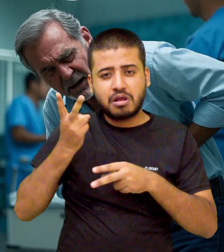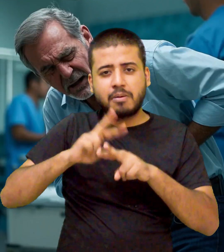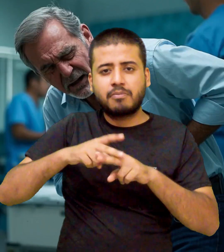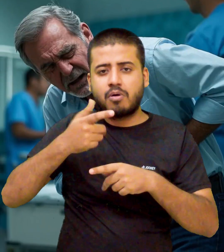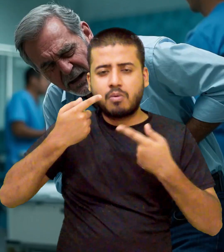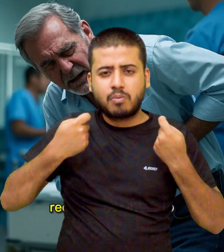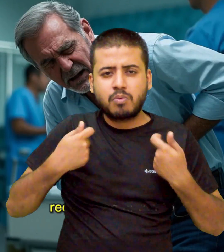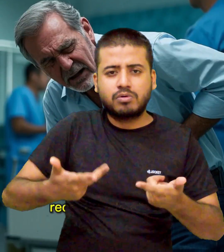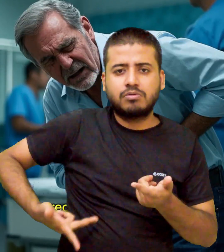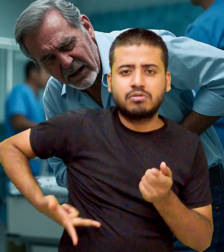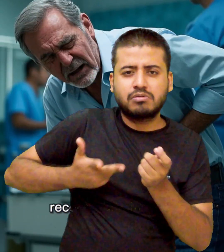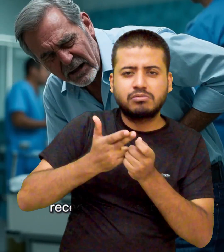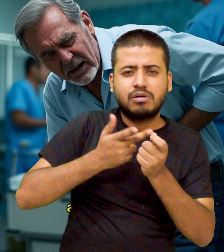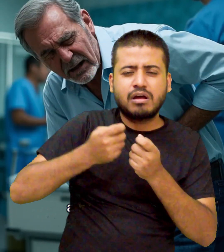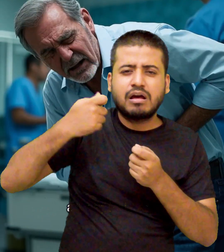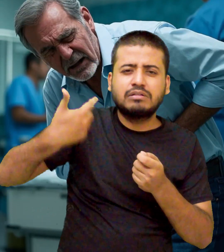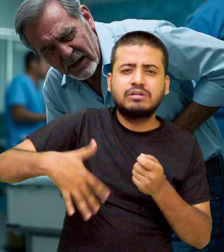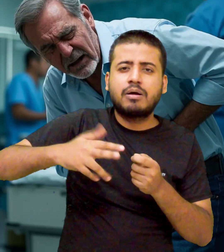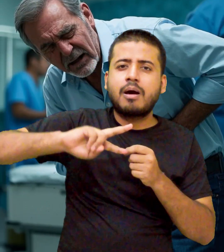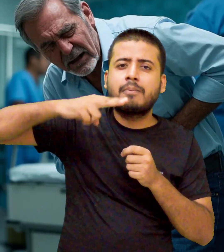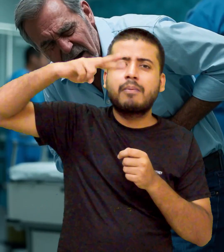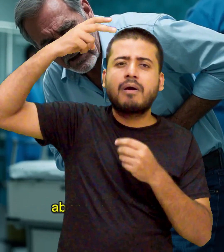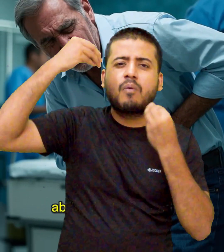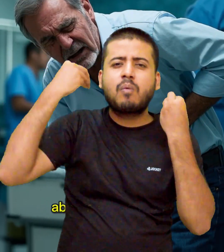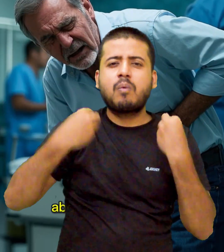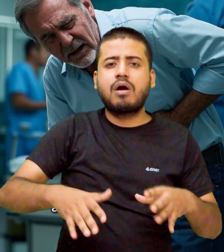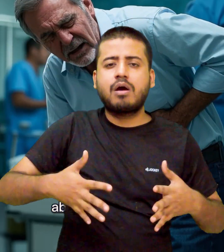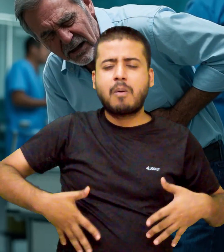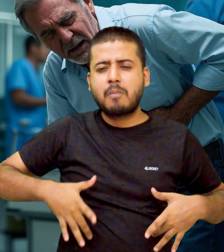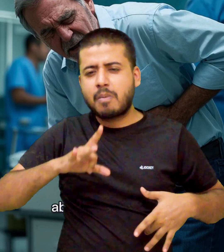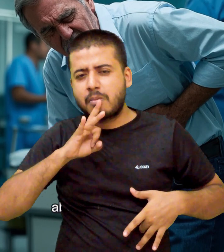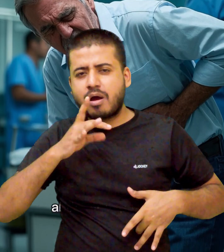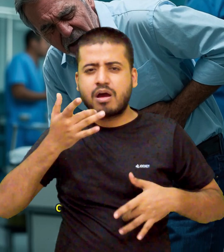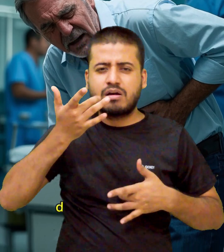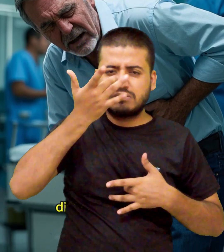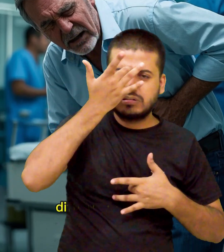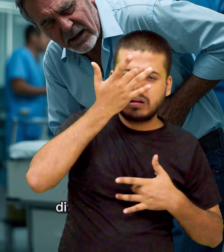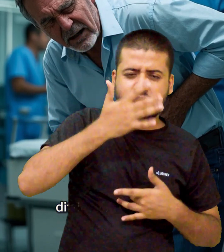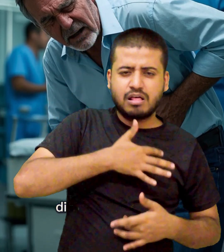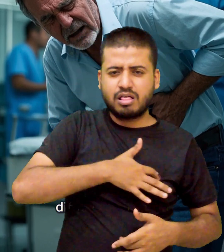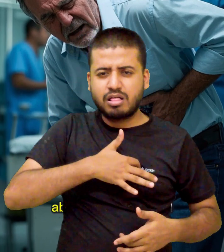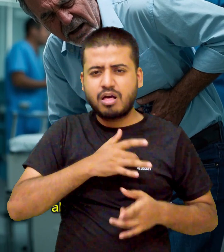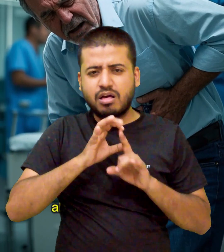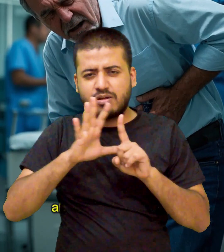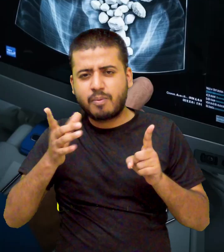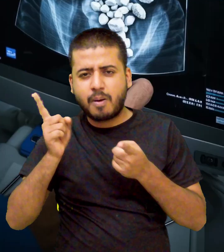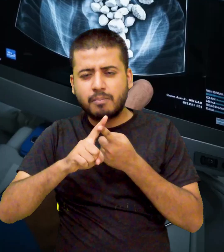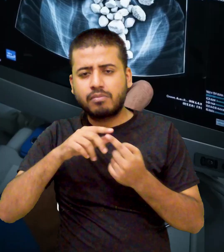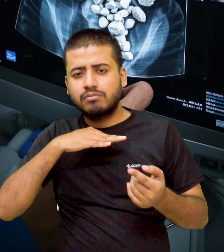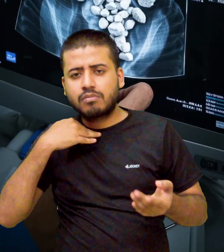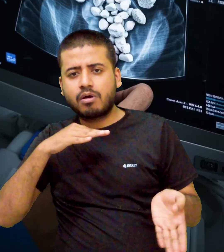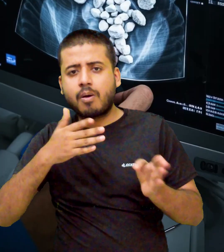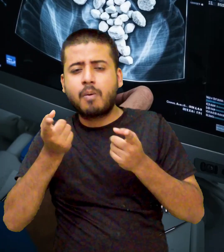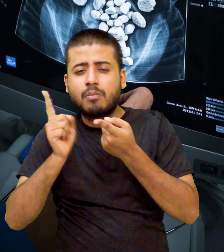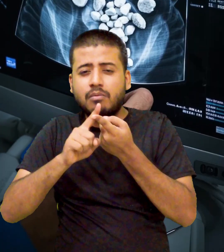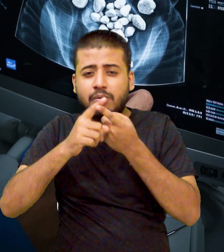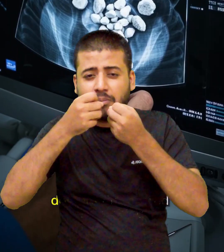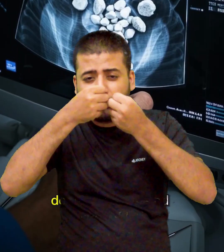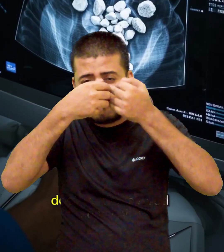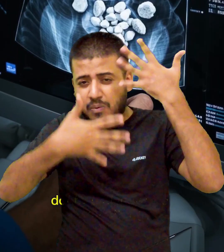large amount of added sugar and acids it contains. Here's a breakdown of the risks. Massive sugar intake. A typical